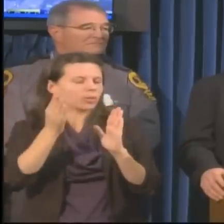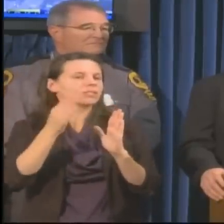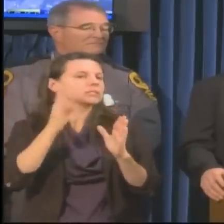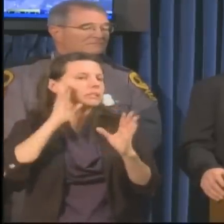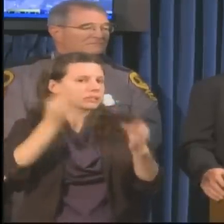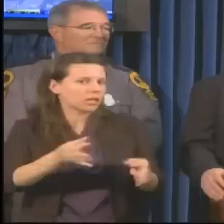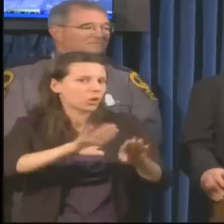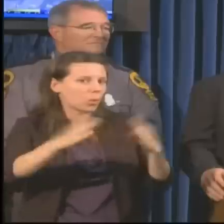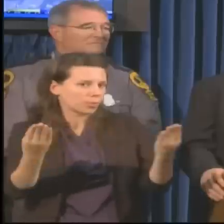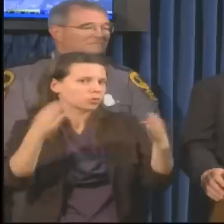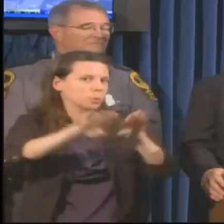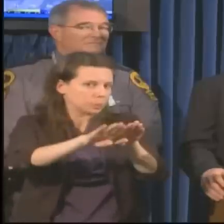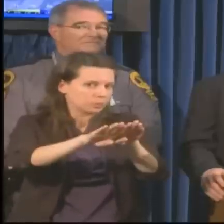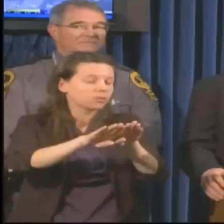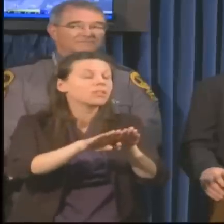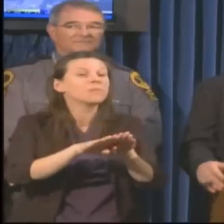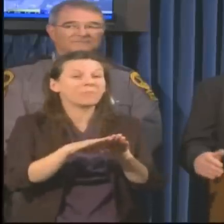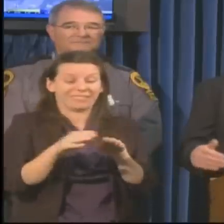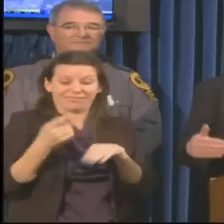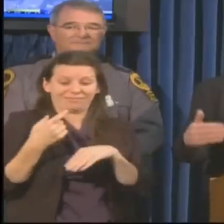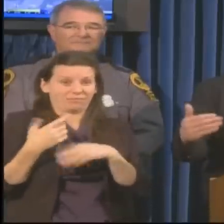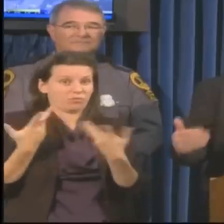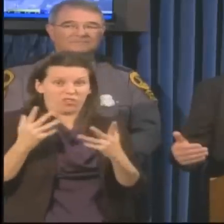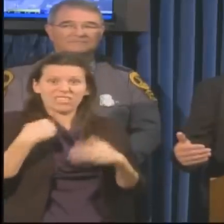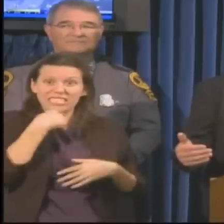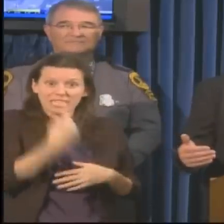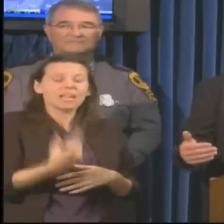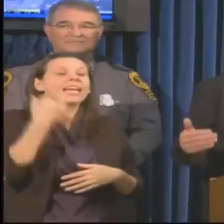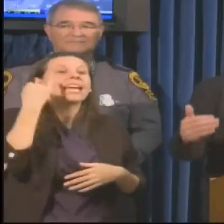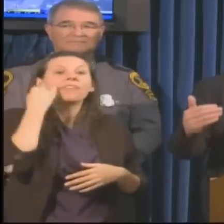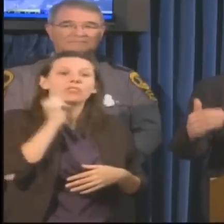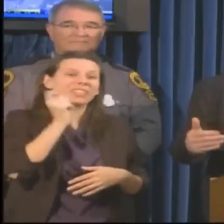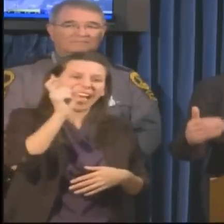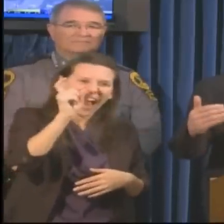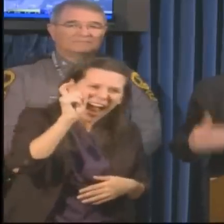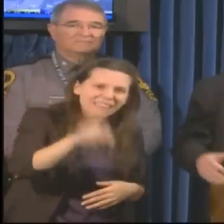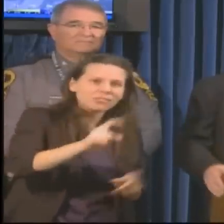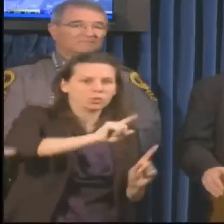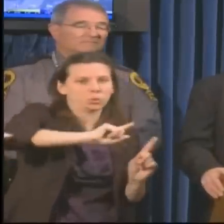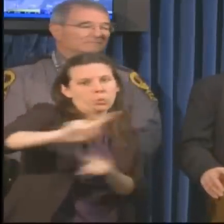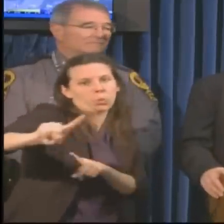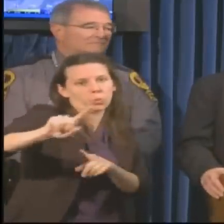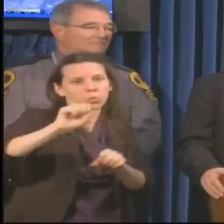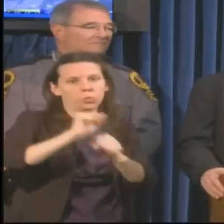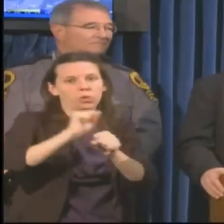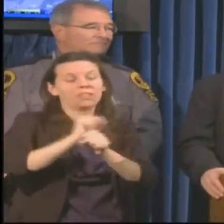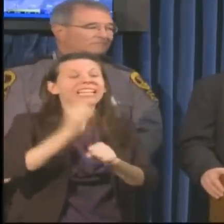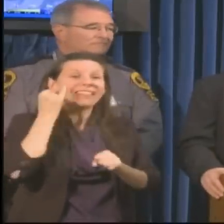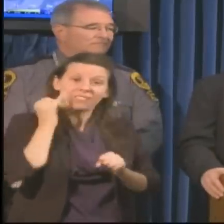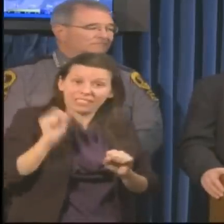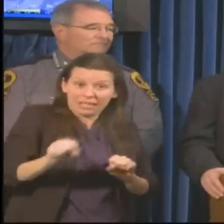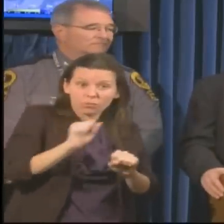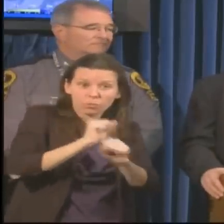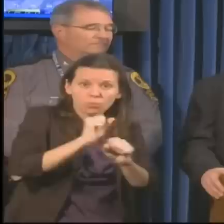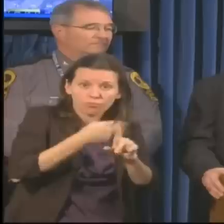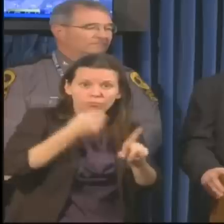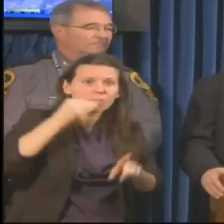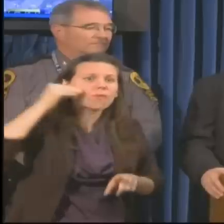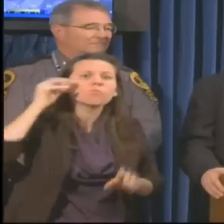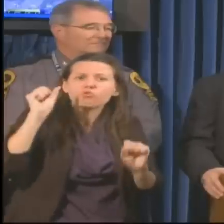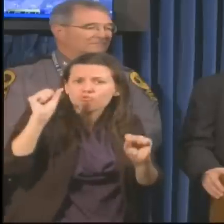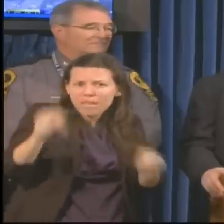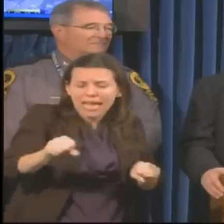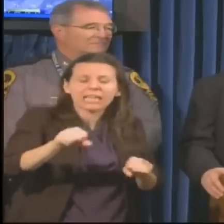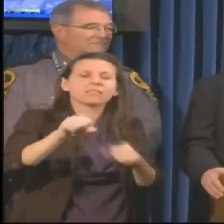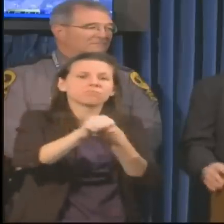and telecommuting policies, meaning that all nonessential personnel that can actually work from home will do so.